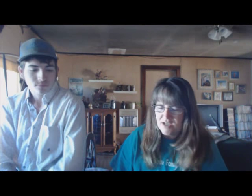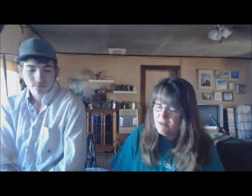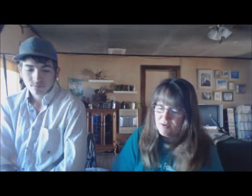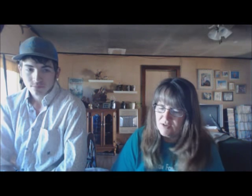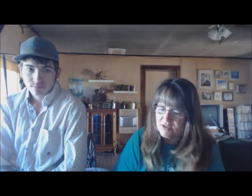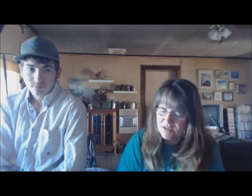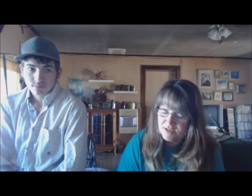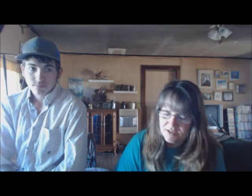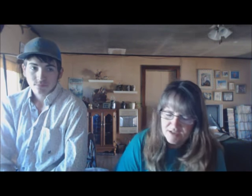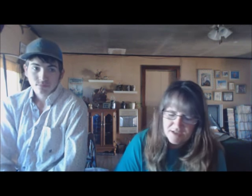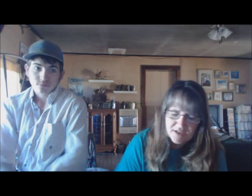Come on.